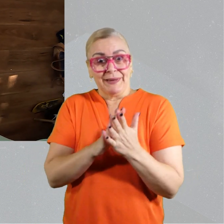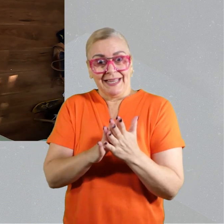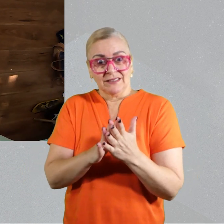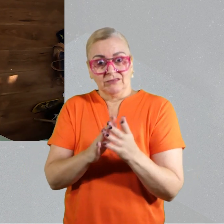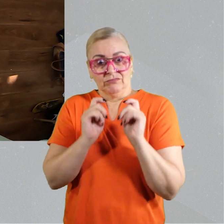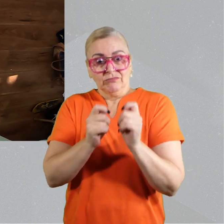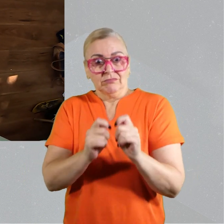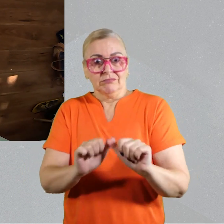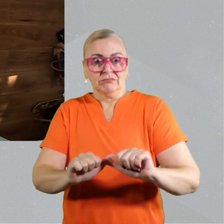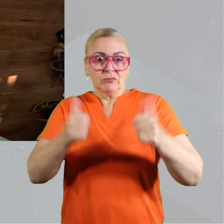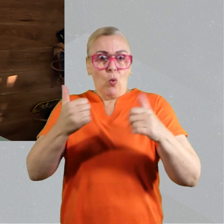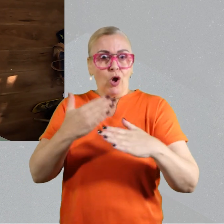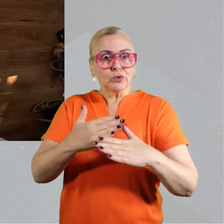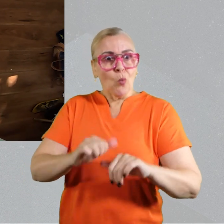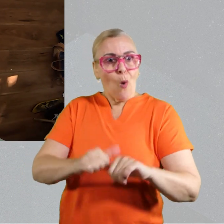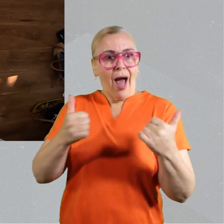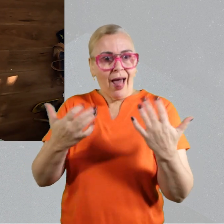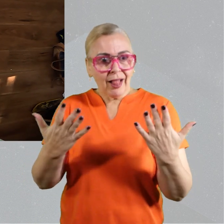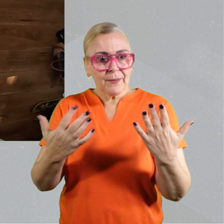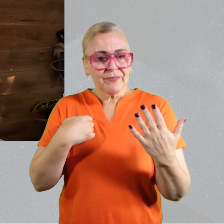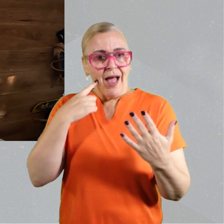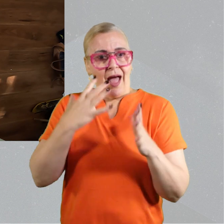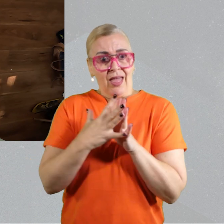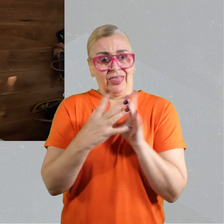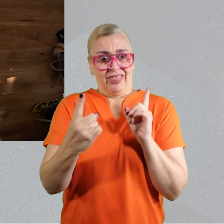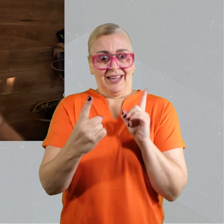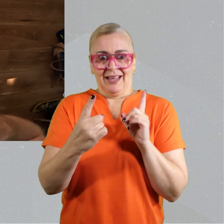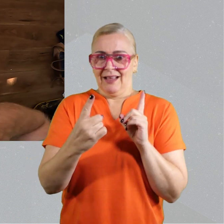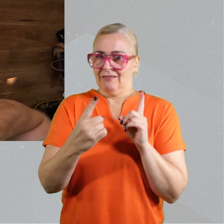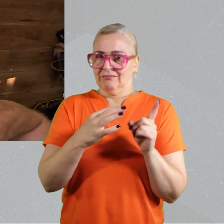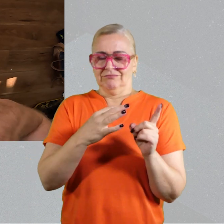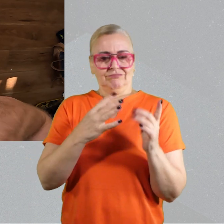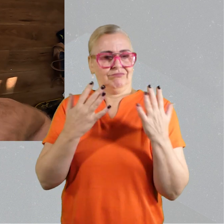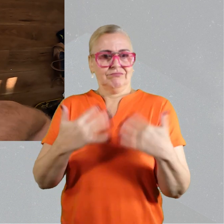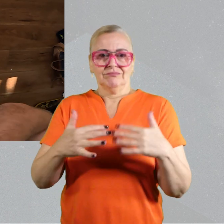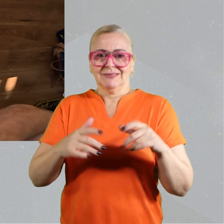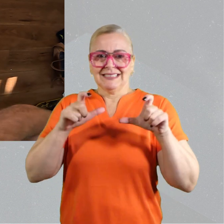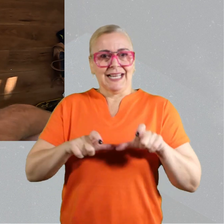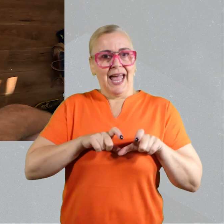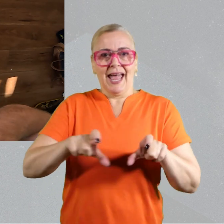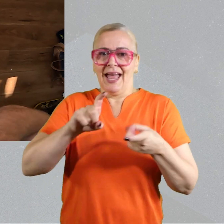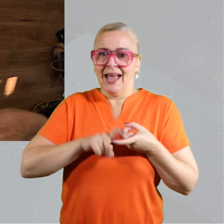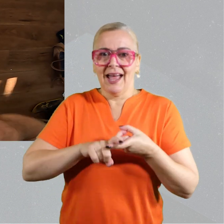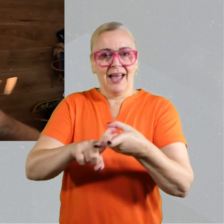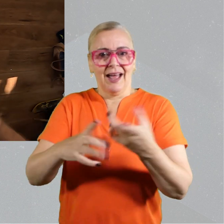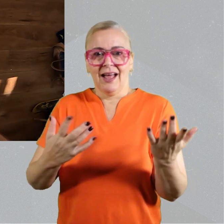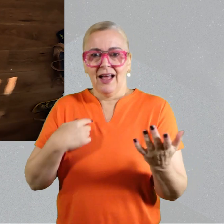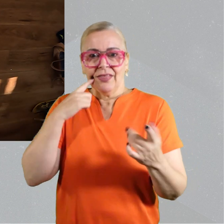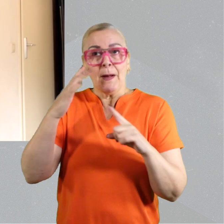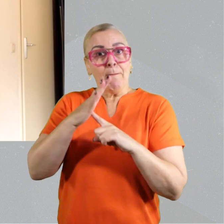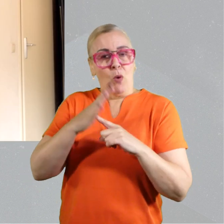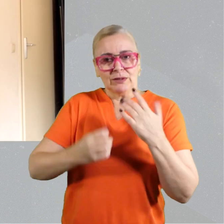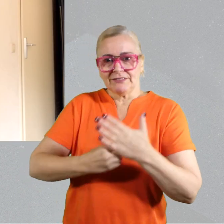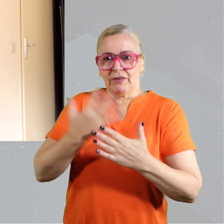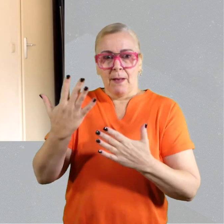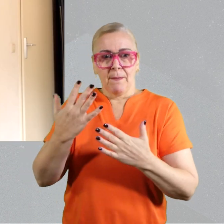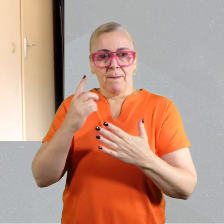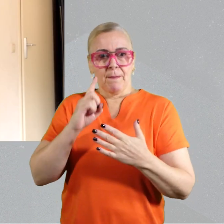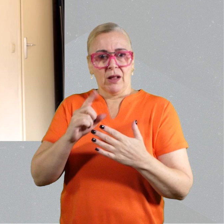get more real world results on how an intervention actually works. I think decentralisation